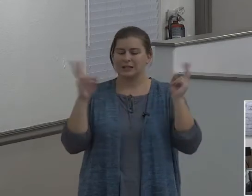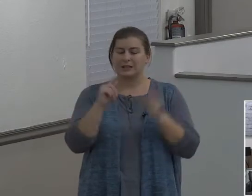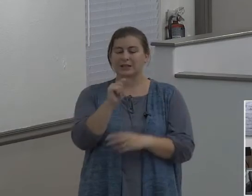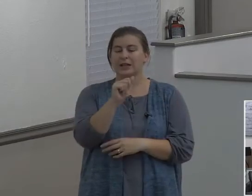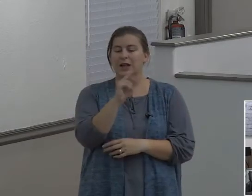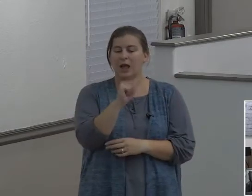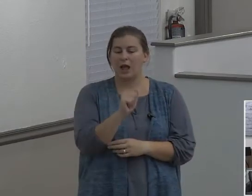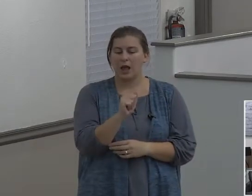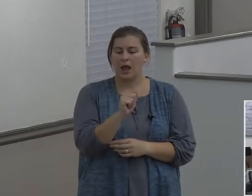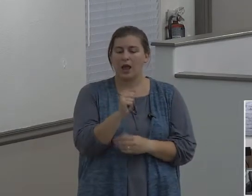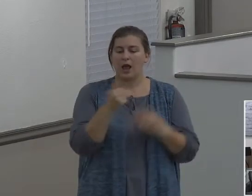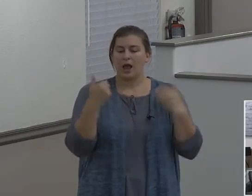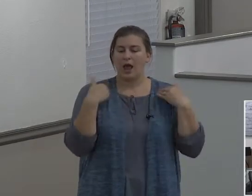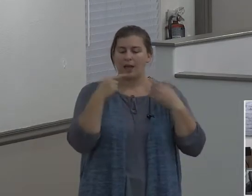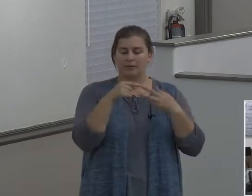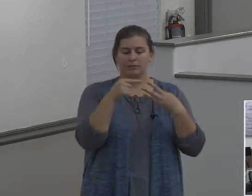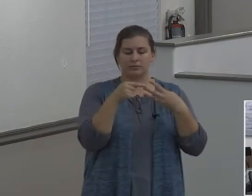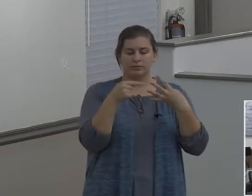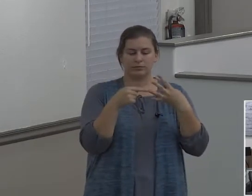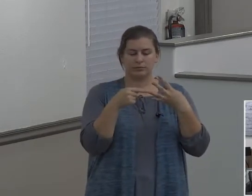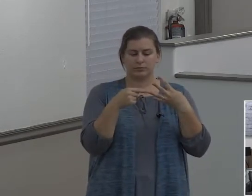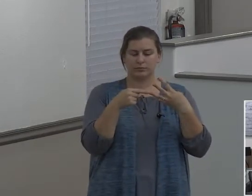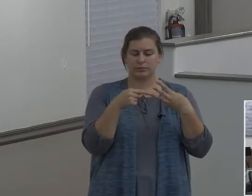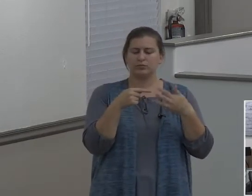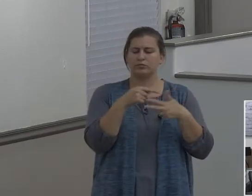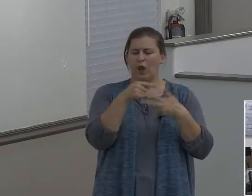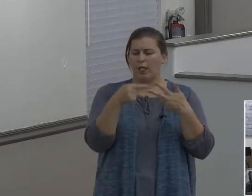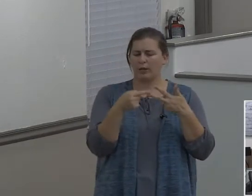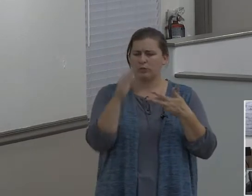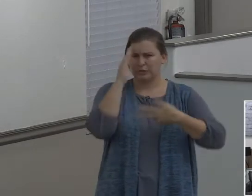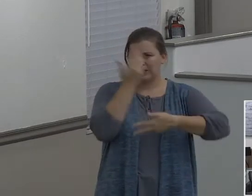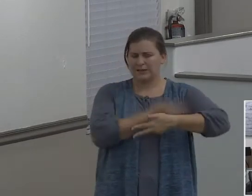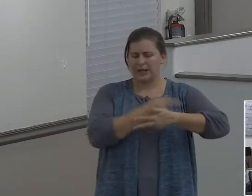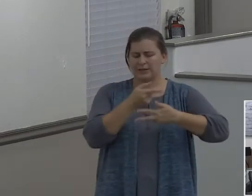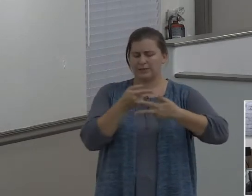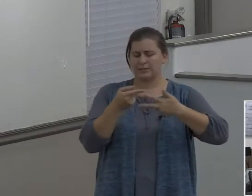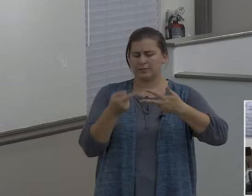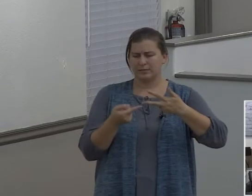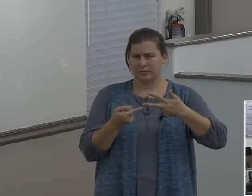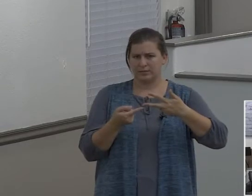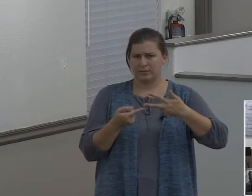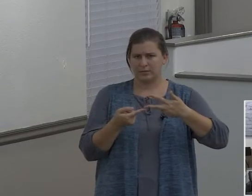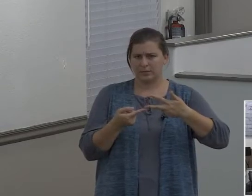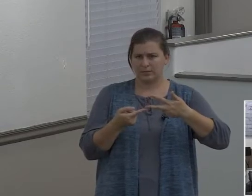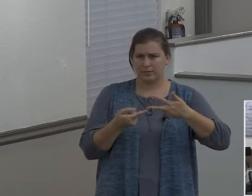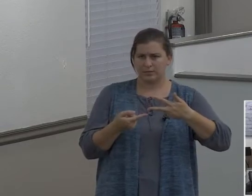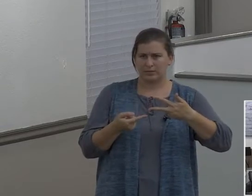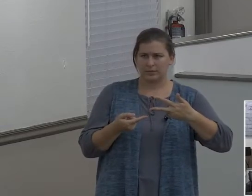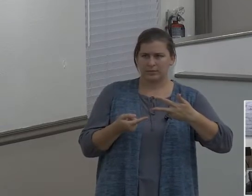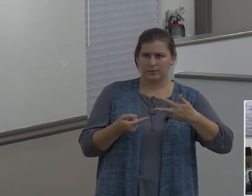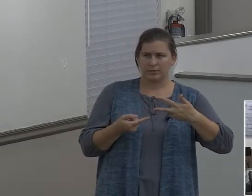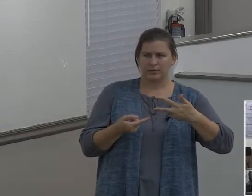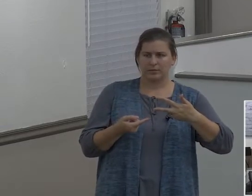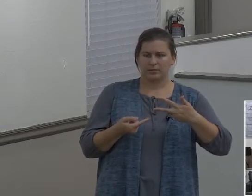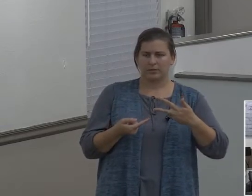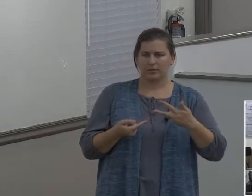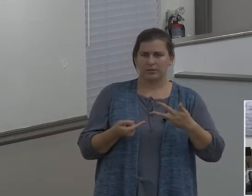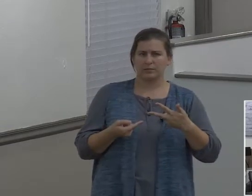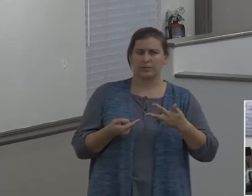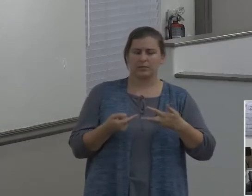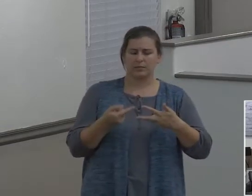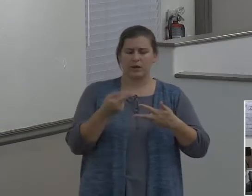Haran. Okay, now, those are three, they're in that order, but that's not the birth order. Haran was the oldest,